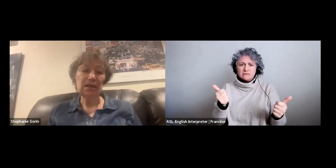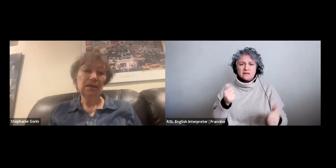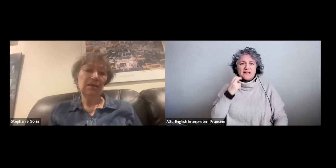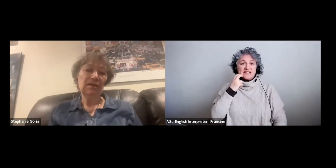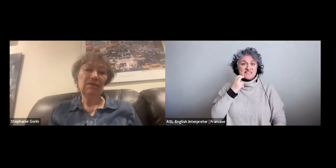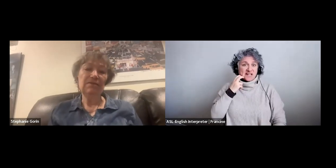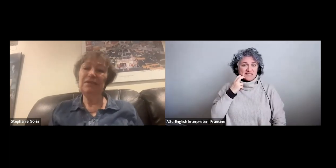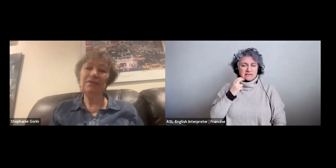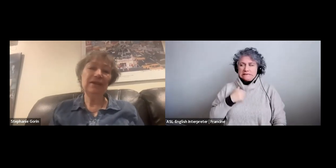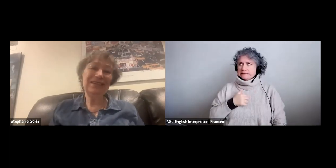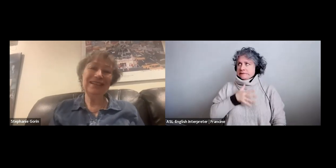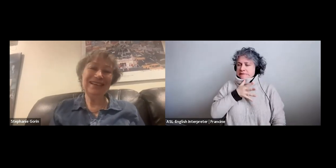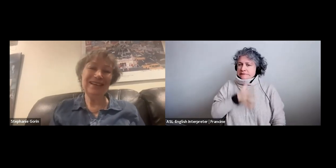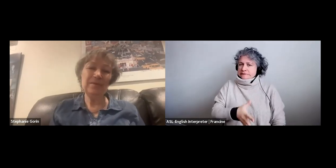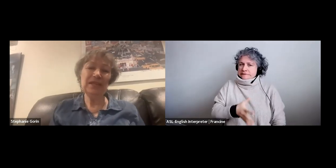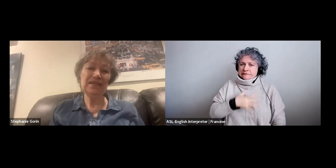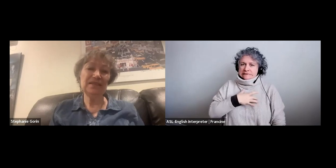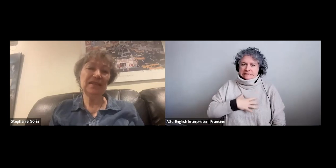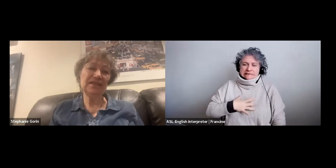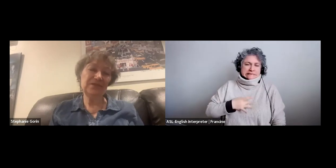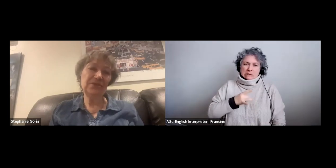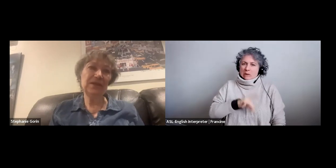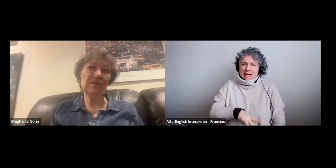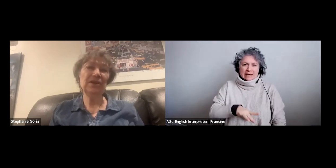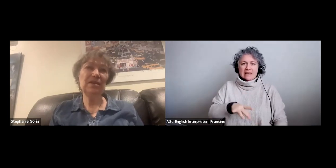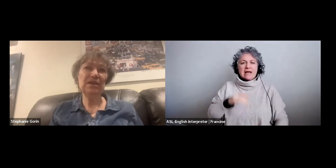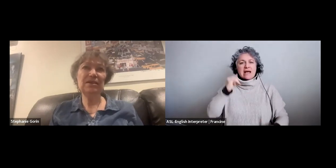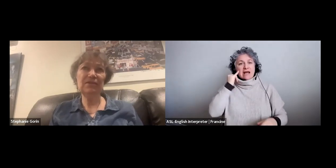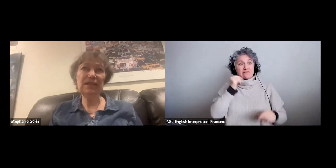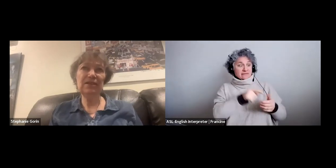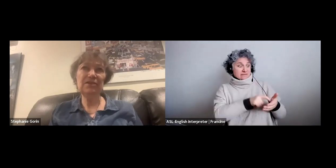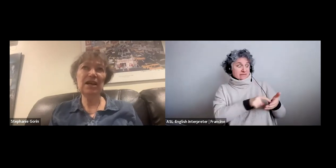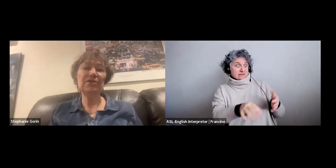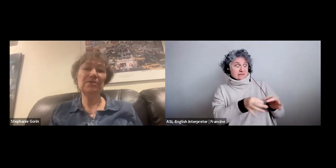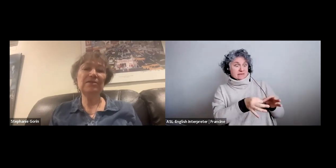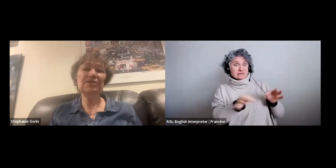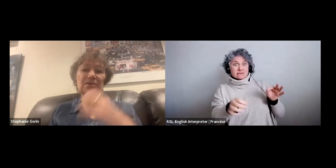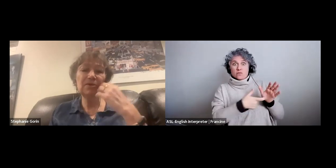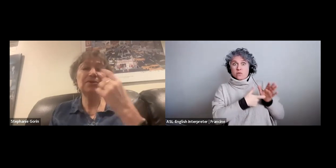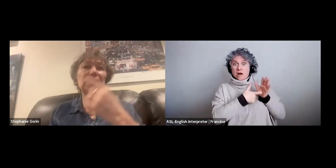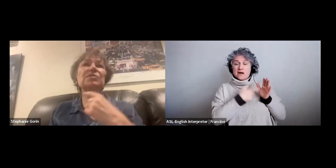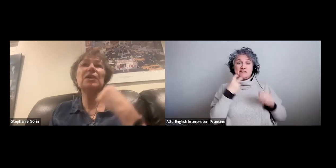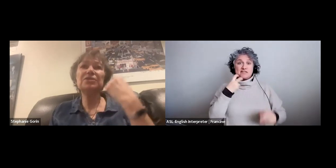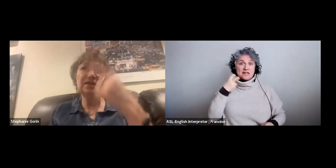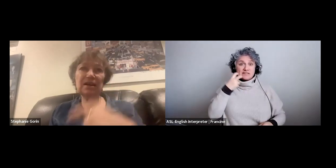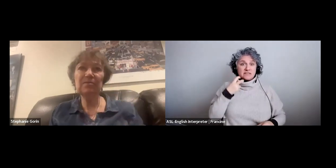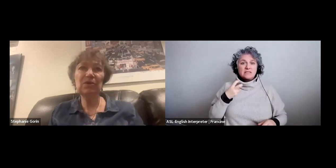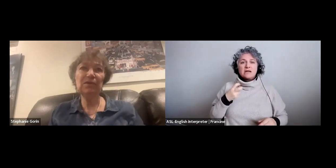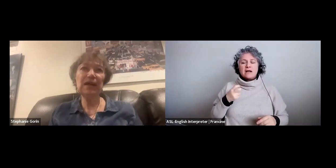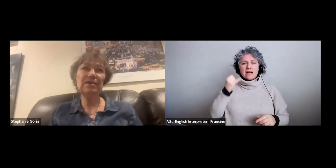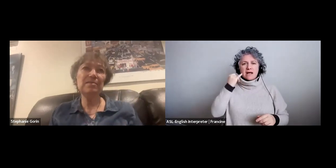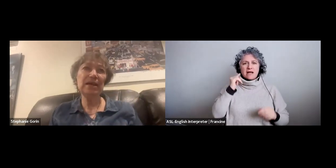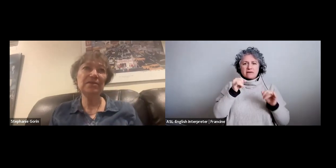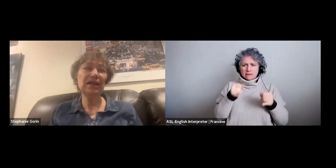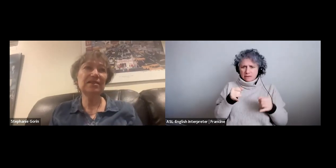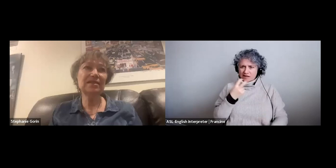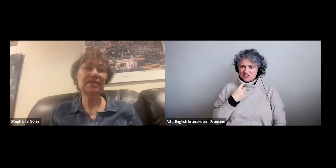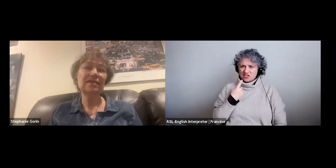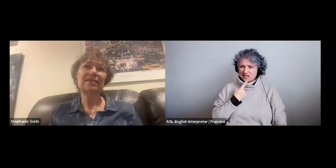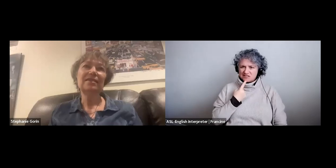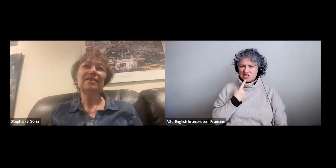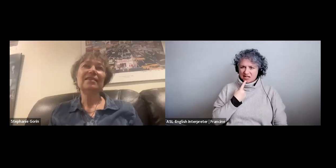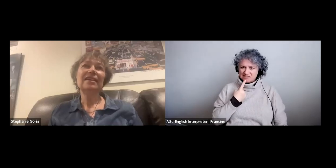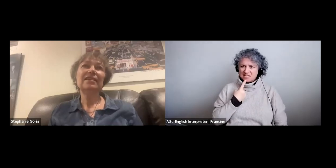very rarely like gum unless it says they're chewing gum you got to be careful then you're not throughout so all we're doing is watching the gum roll around in the mouth